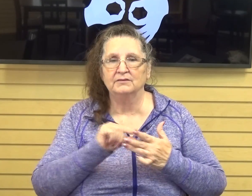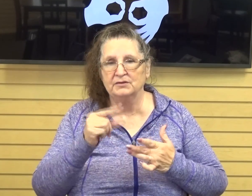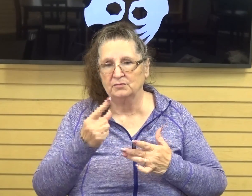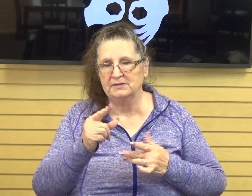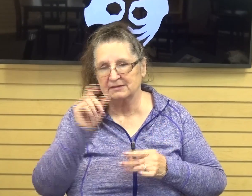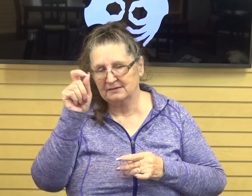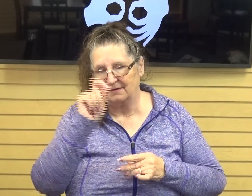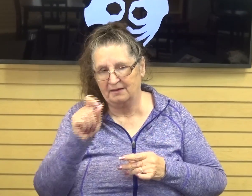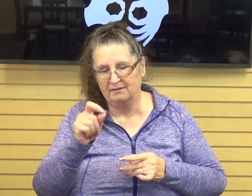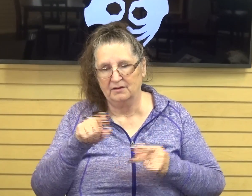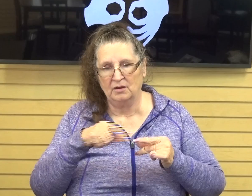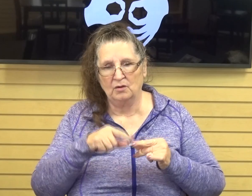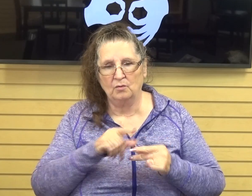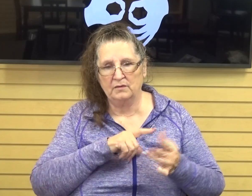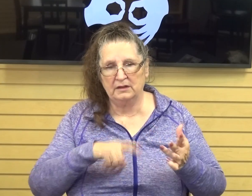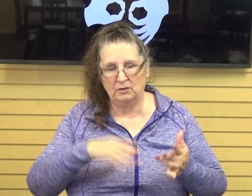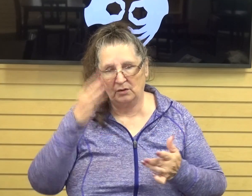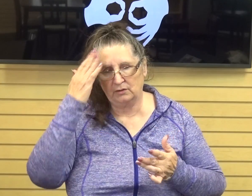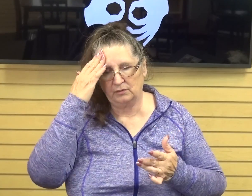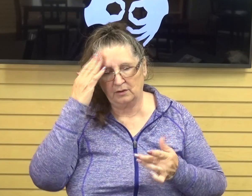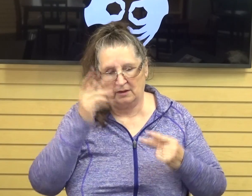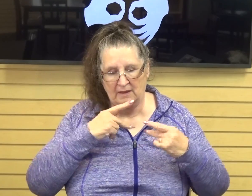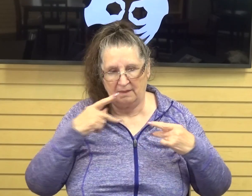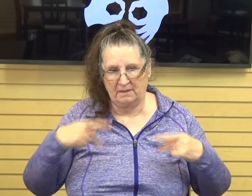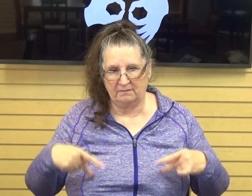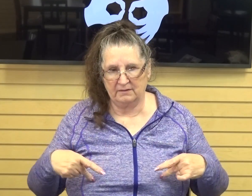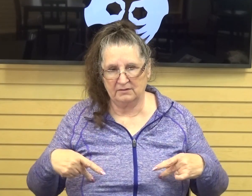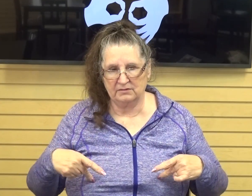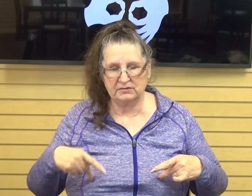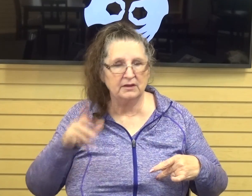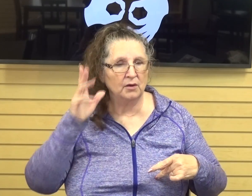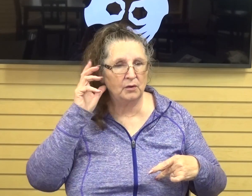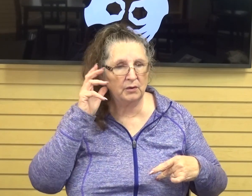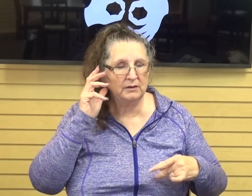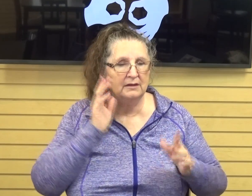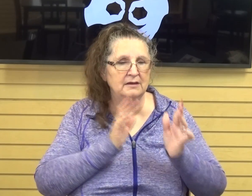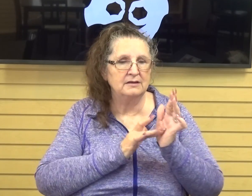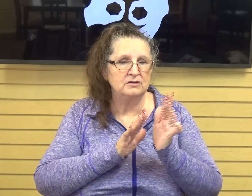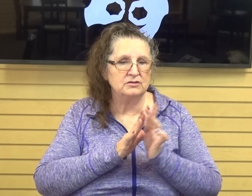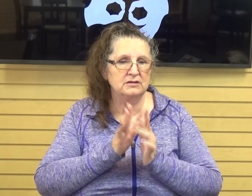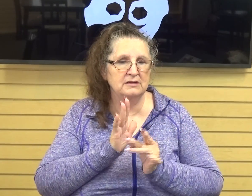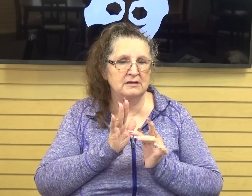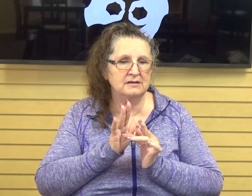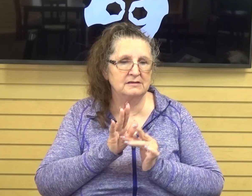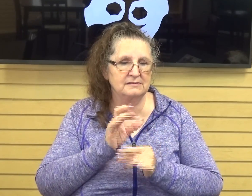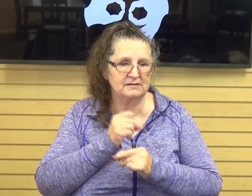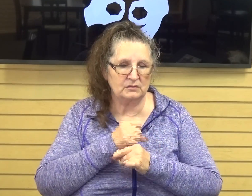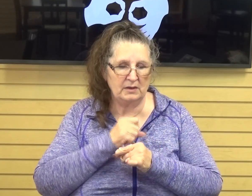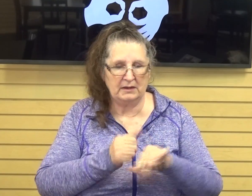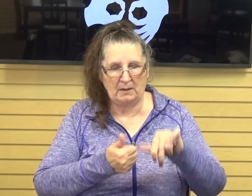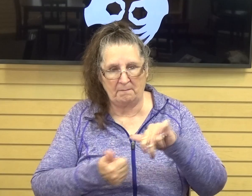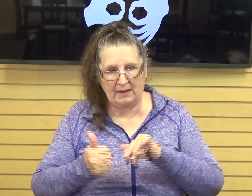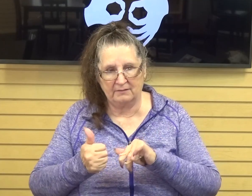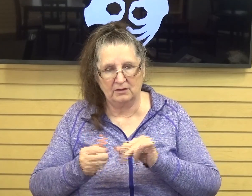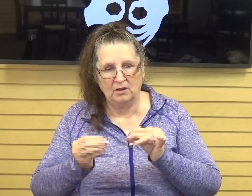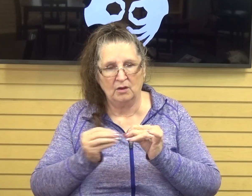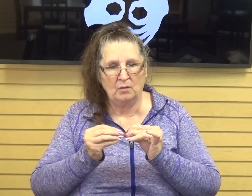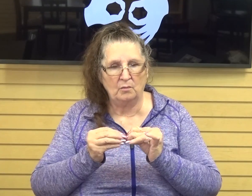when the Lord knew that the Pharisees had heard that Jesus made and baptized more disciples than